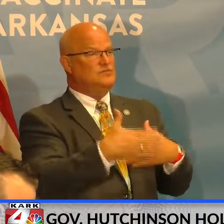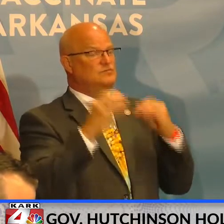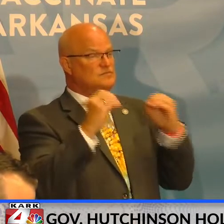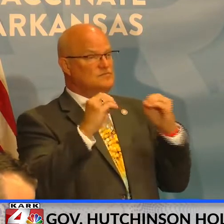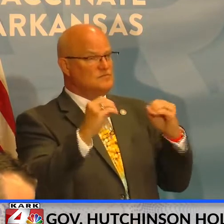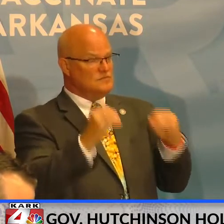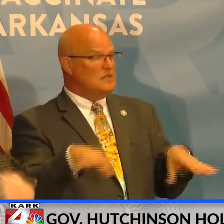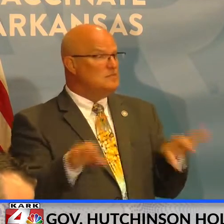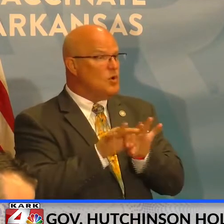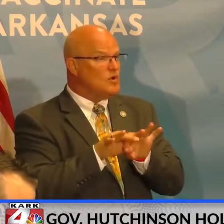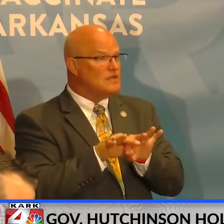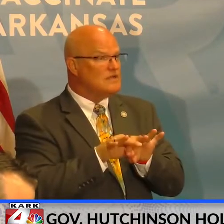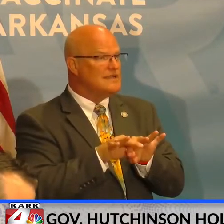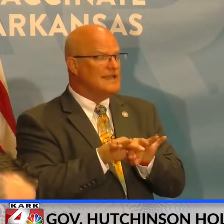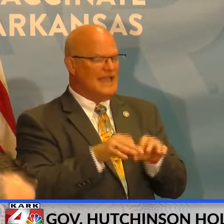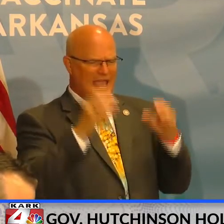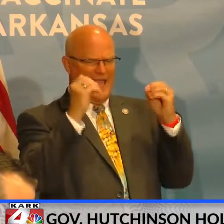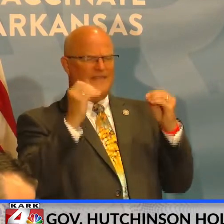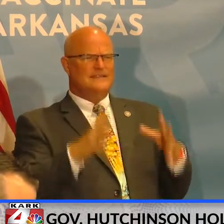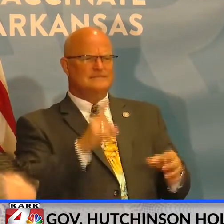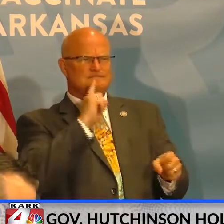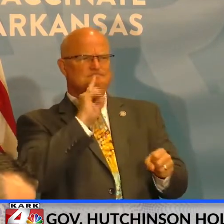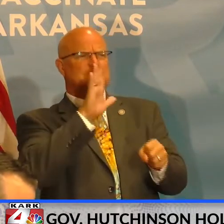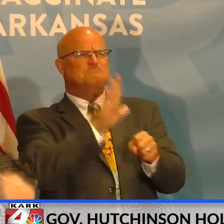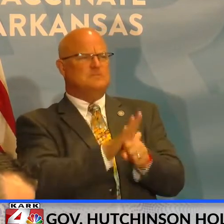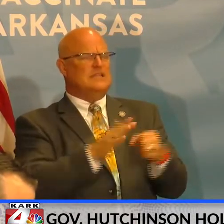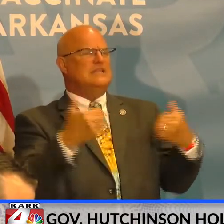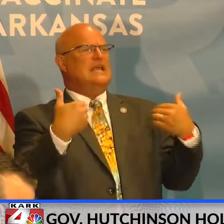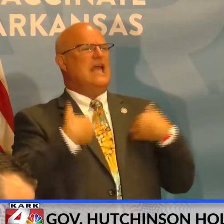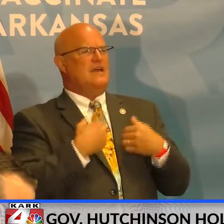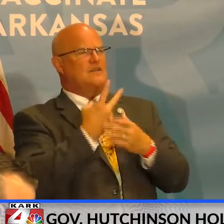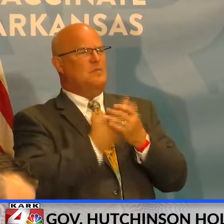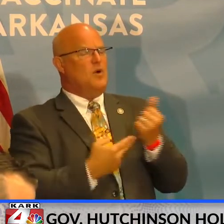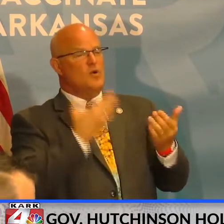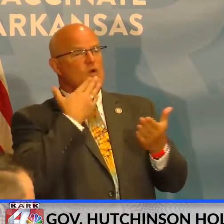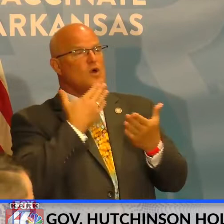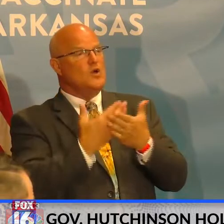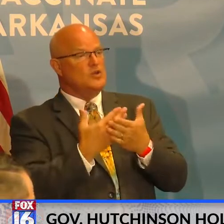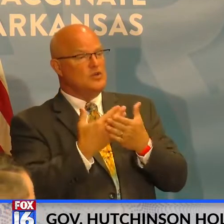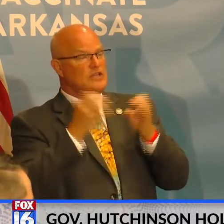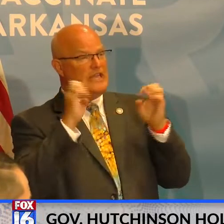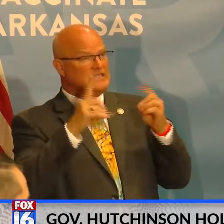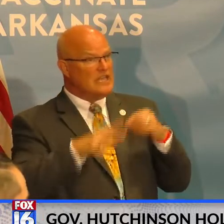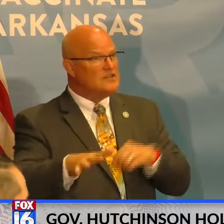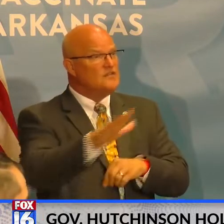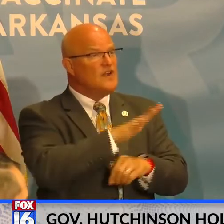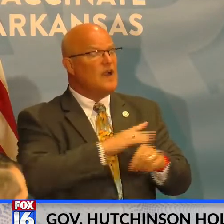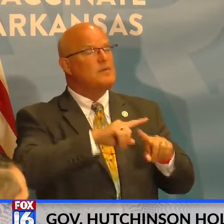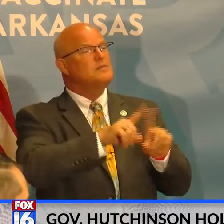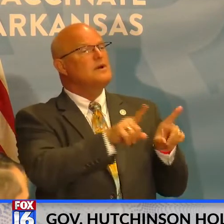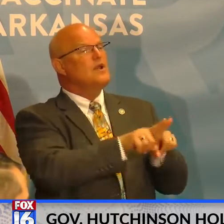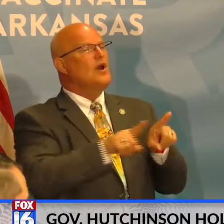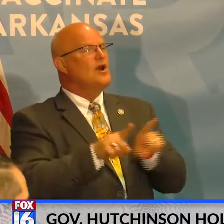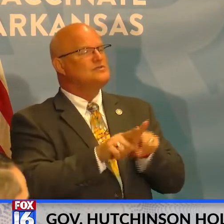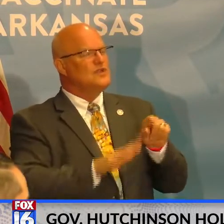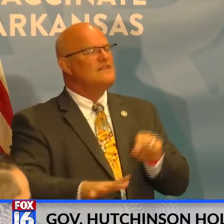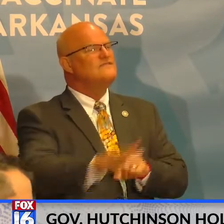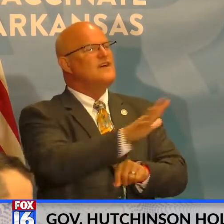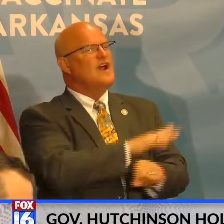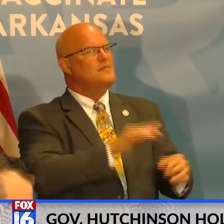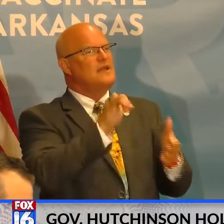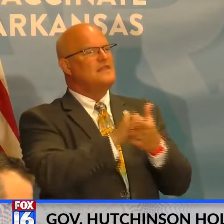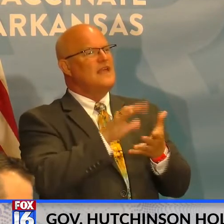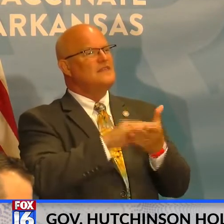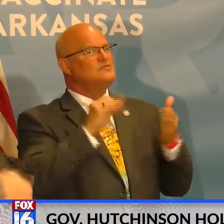and how committed the teachers are to having both a good educational environment, but also a environment in which